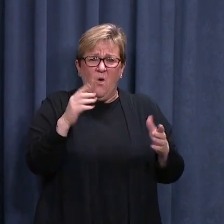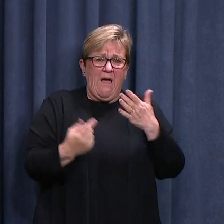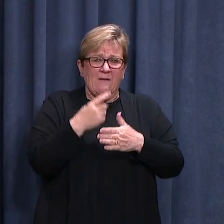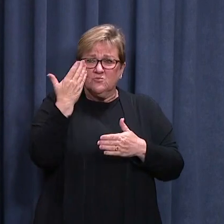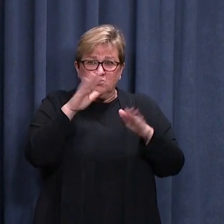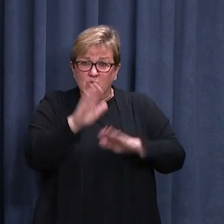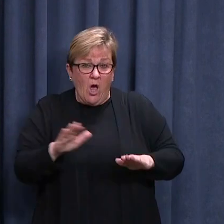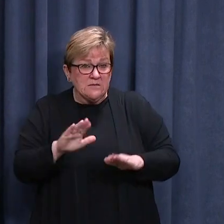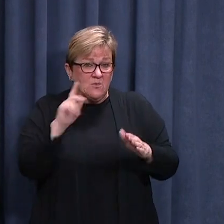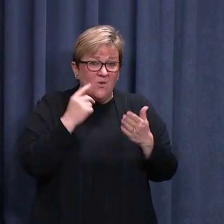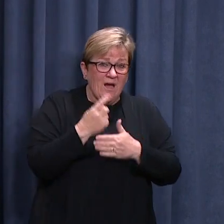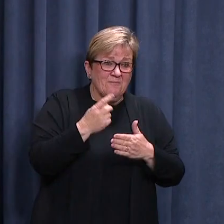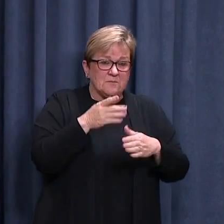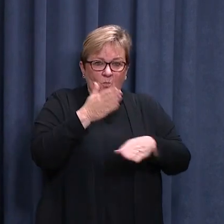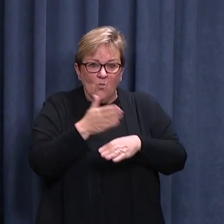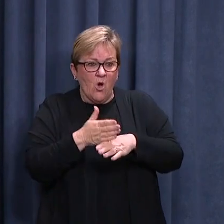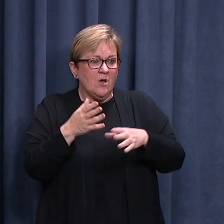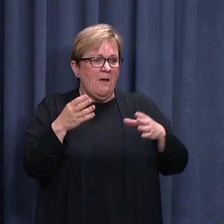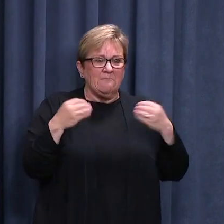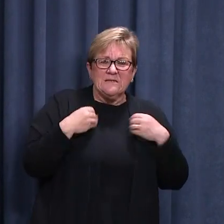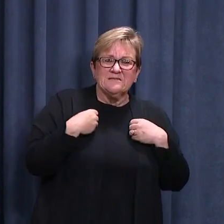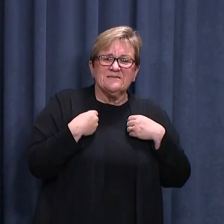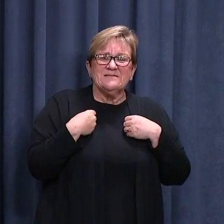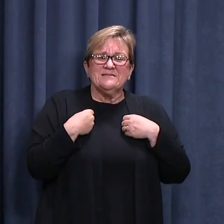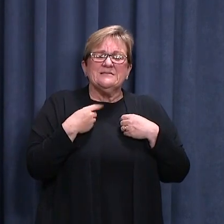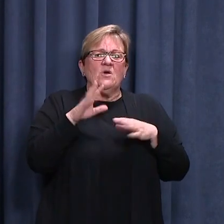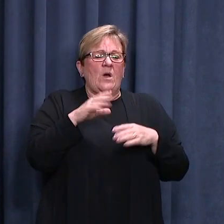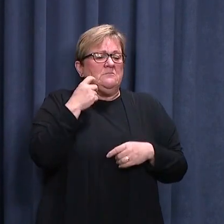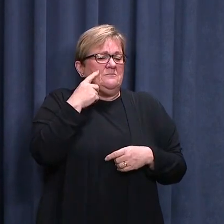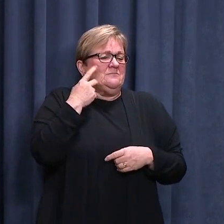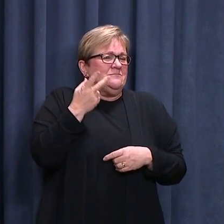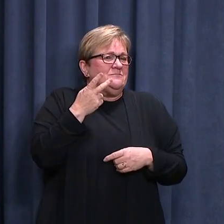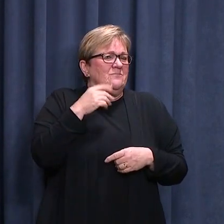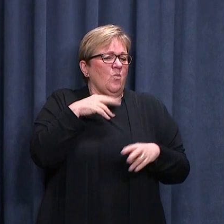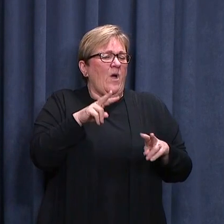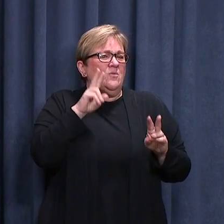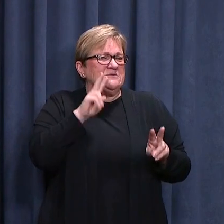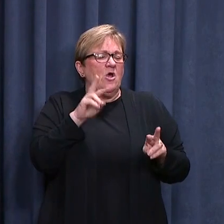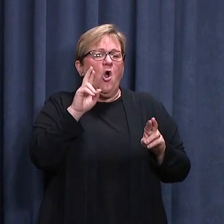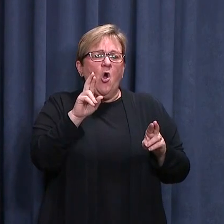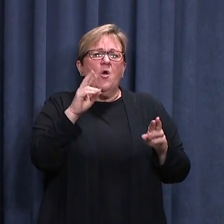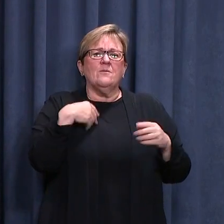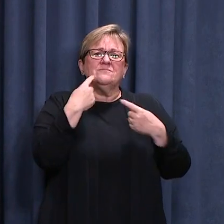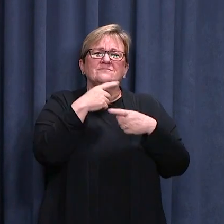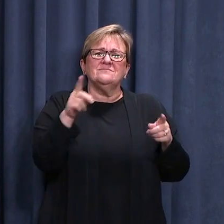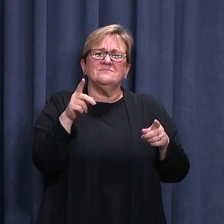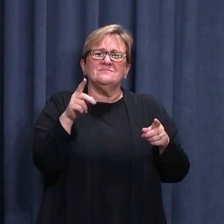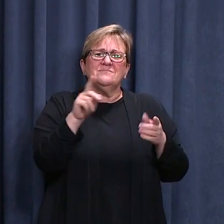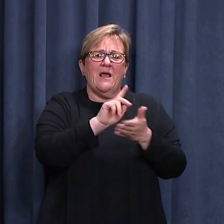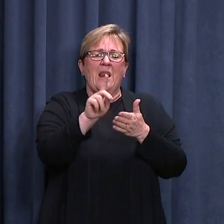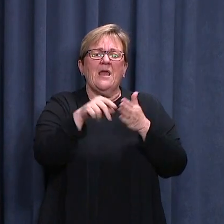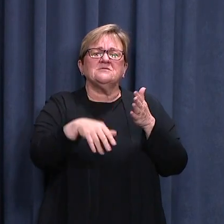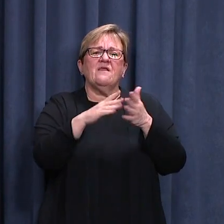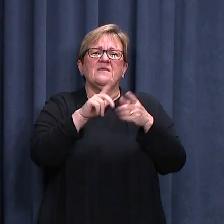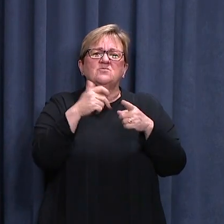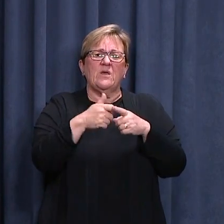means for school holidays, their employment, their businesses. The next couple of days will tell us a lot, and I hope to have more to say later